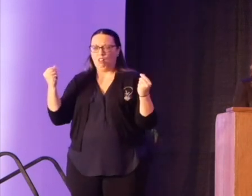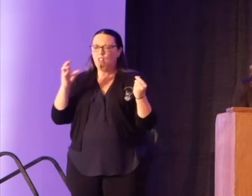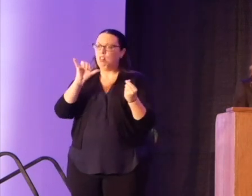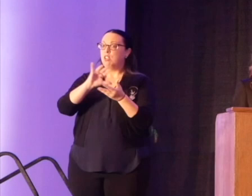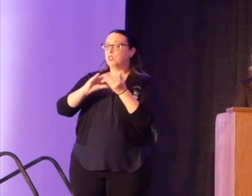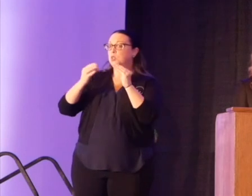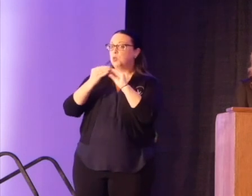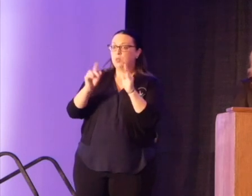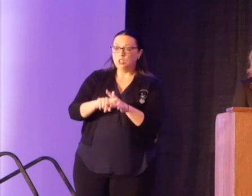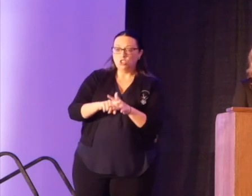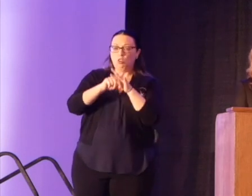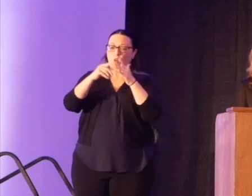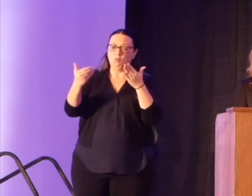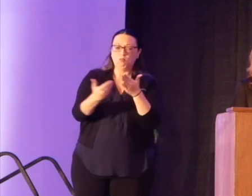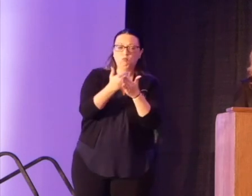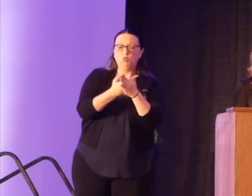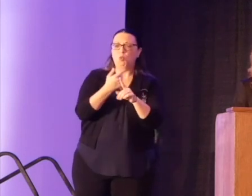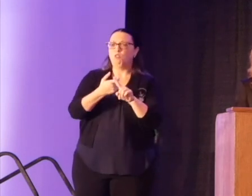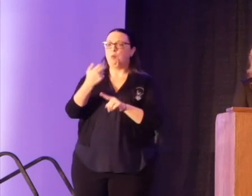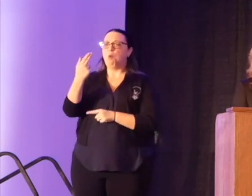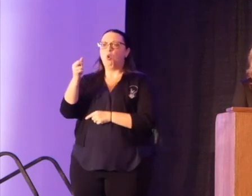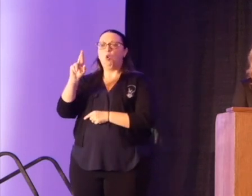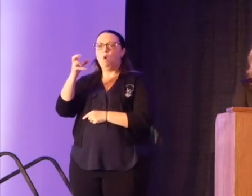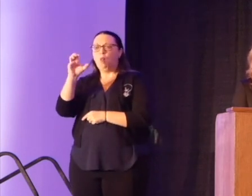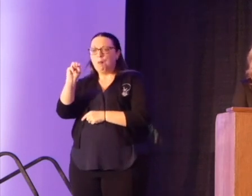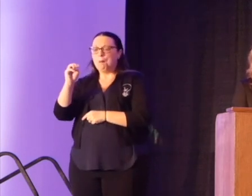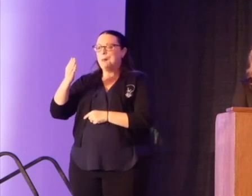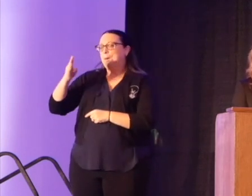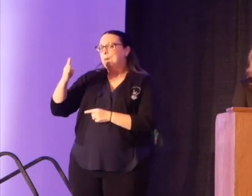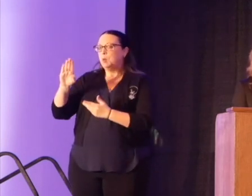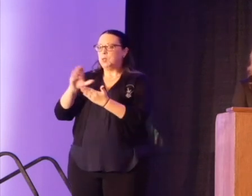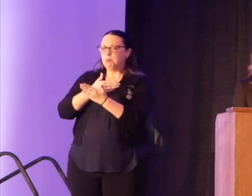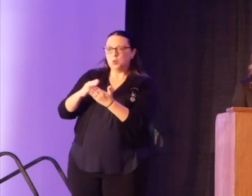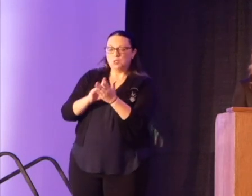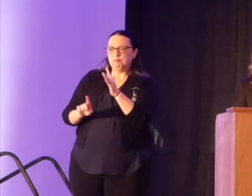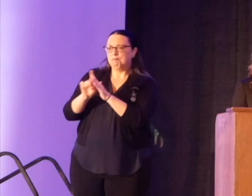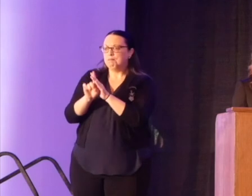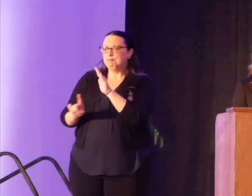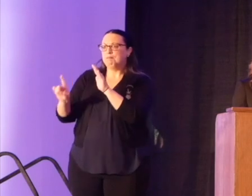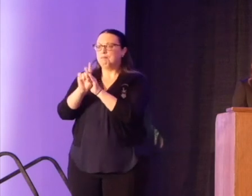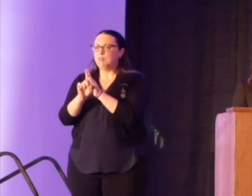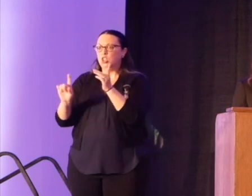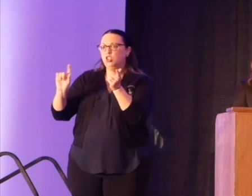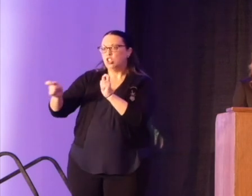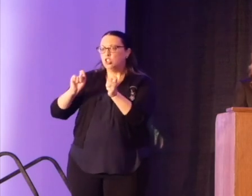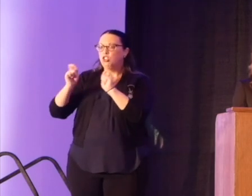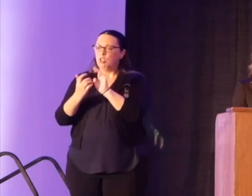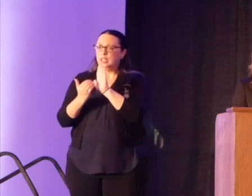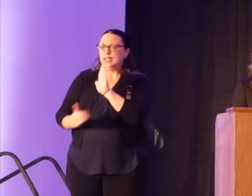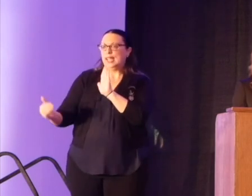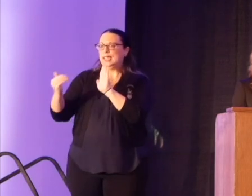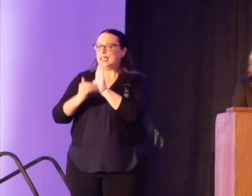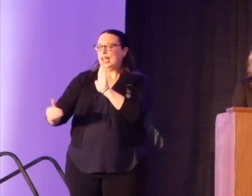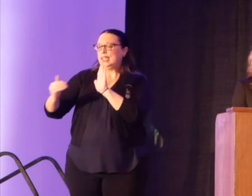renaissance from Harlem, birthing the blues and art form reinvented time and time again as a visceral resistance